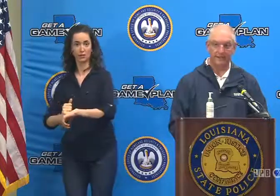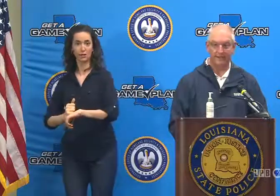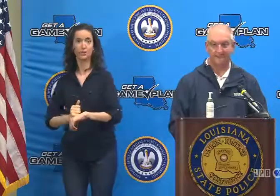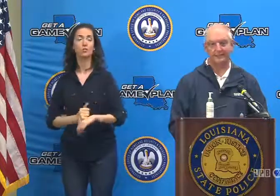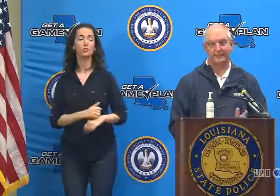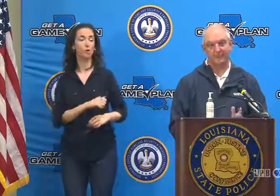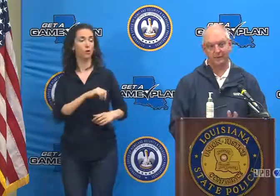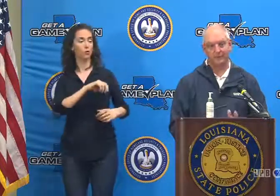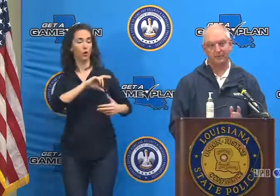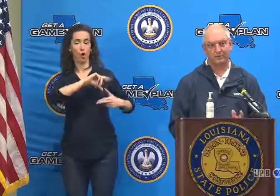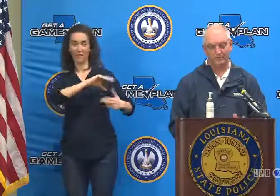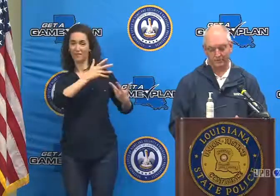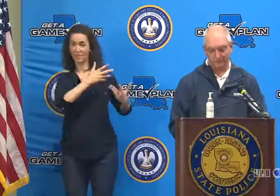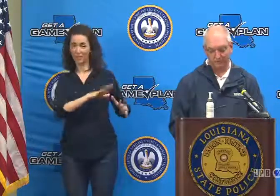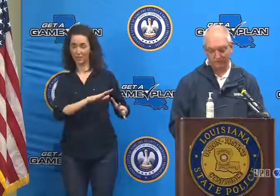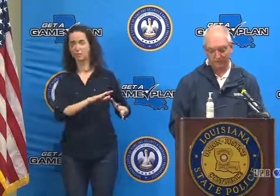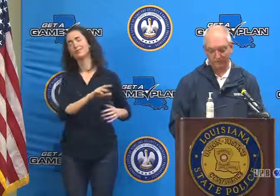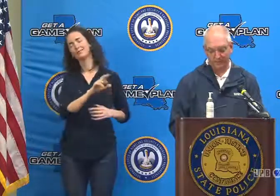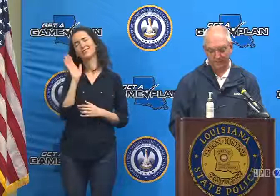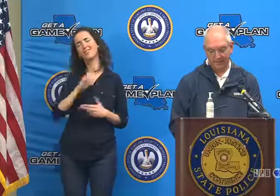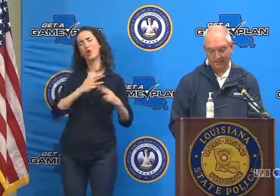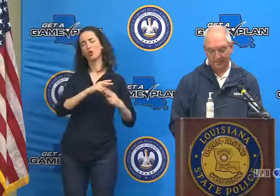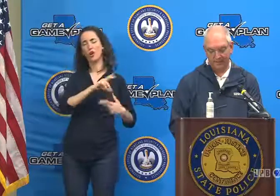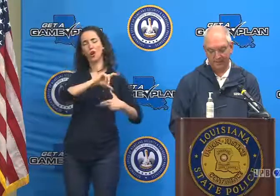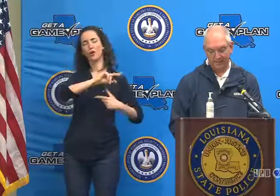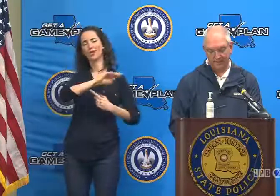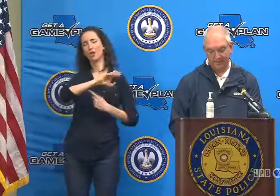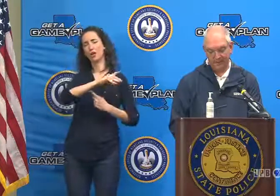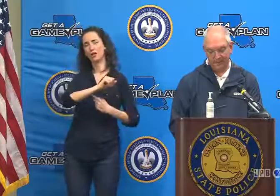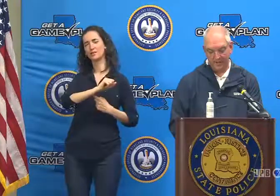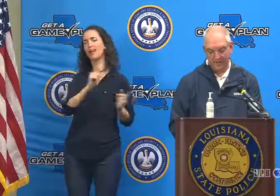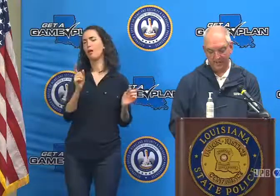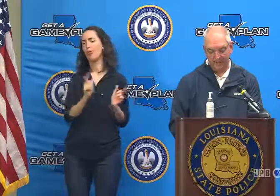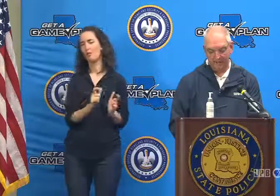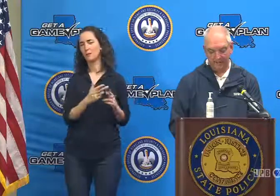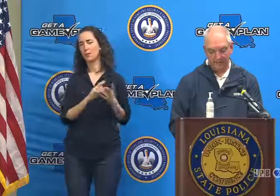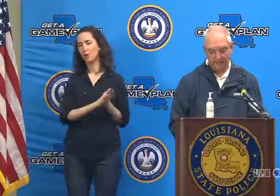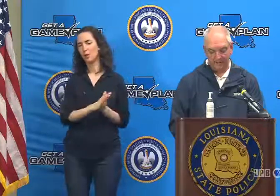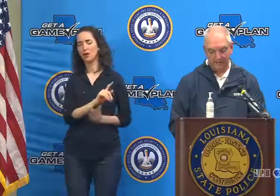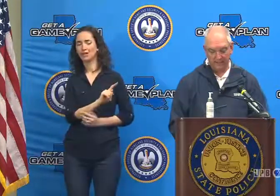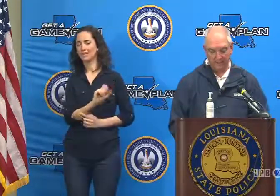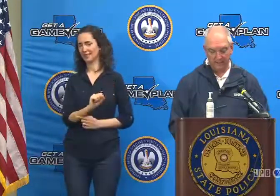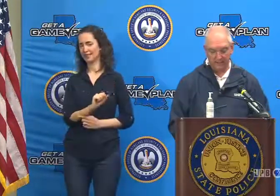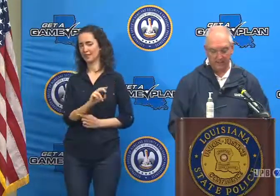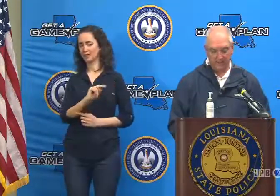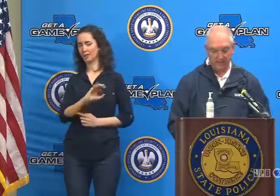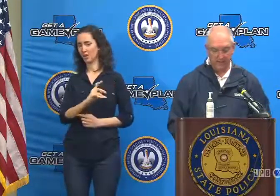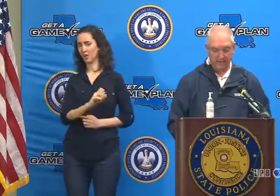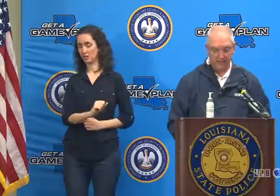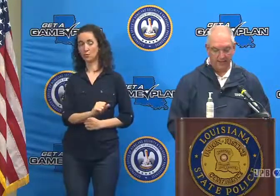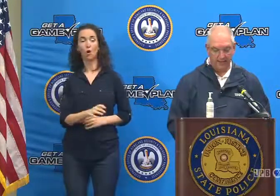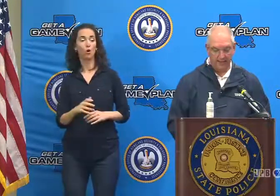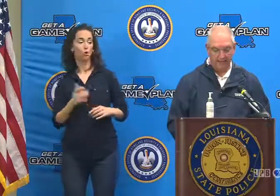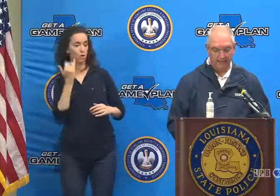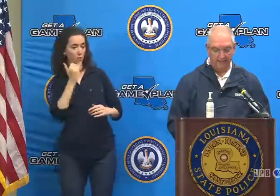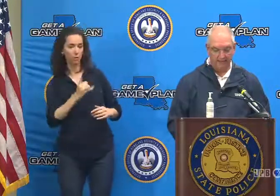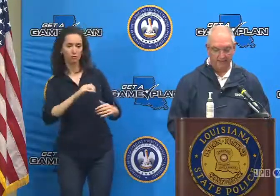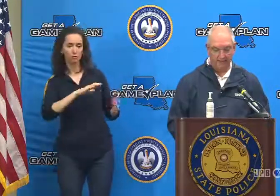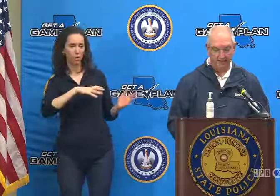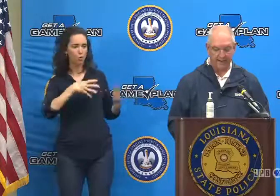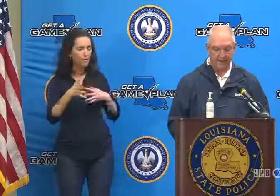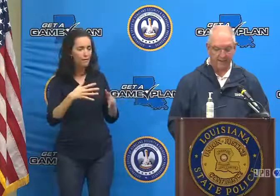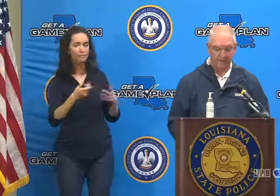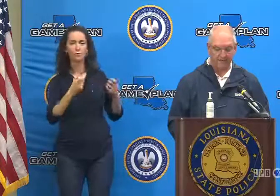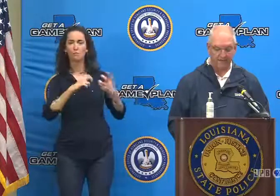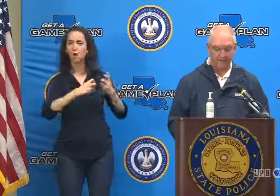Nicholas, now Tropical Storm Nicholas, and any flash flooding that may occur. To that end, they've